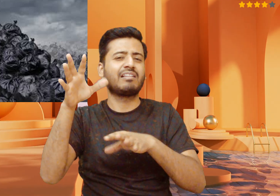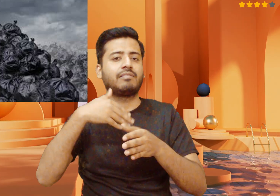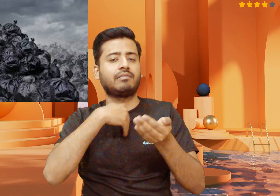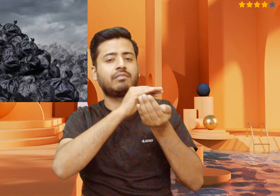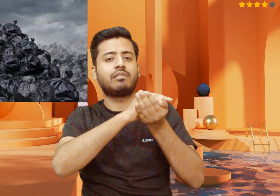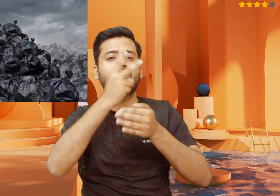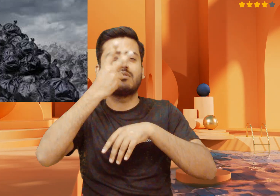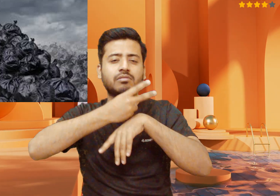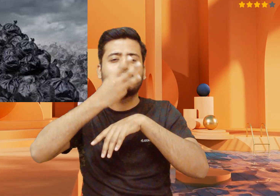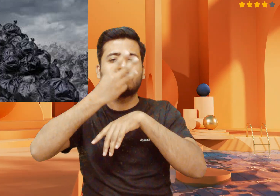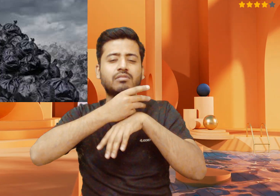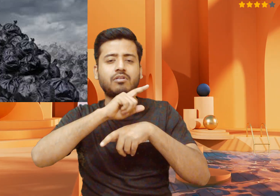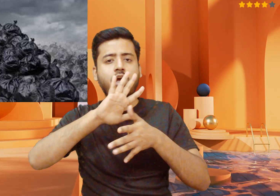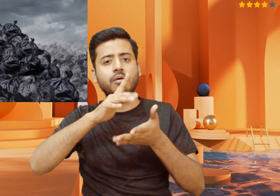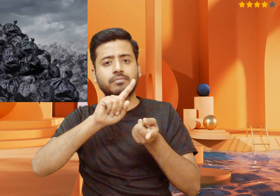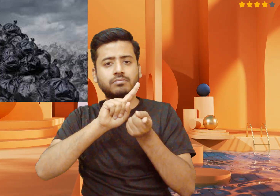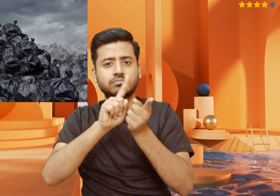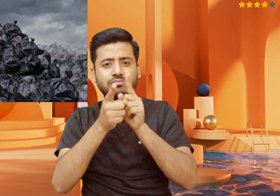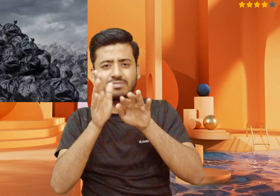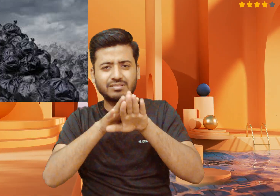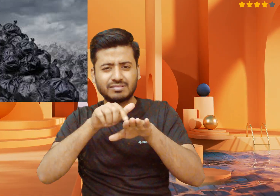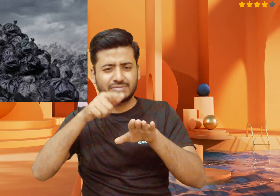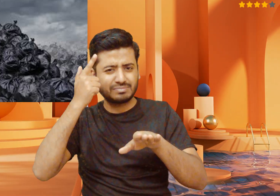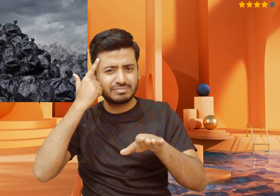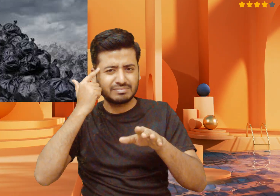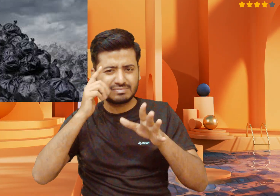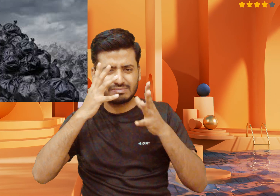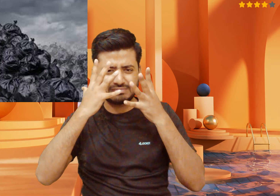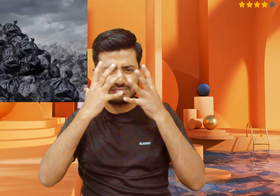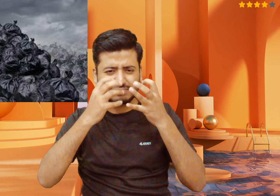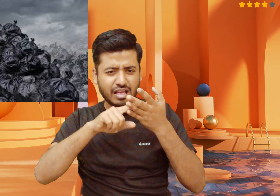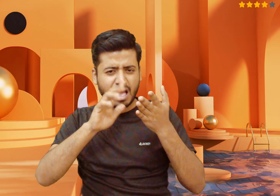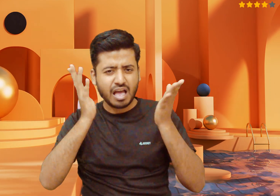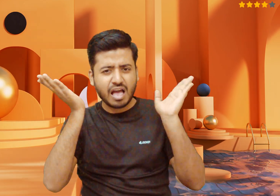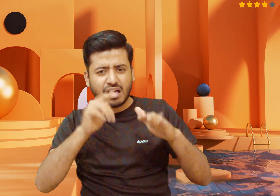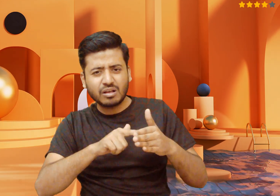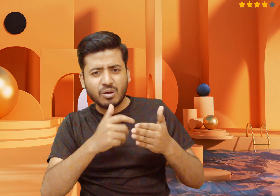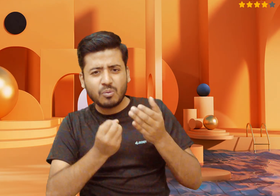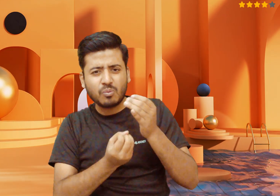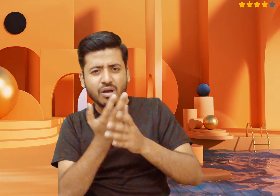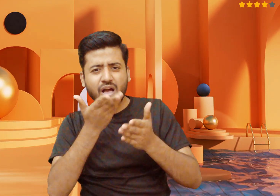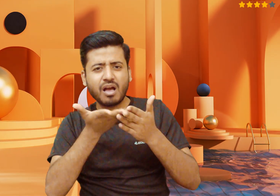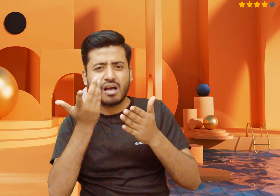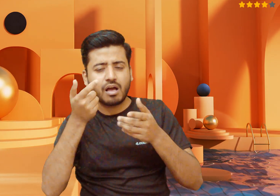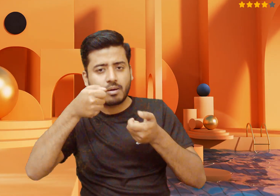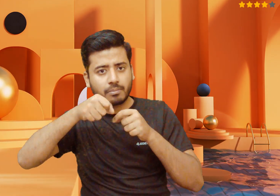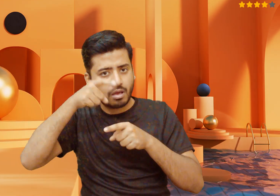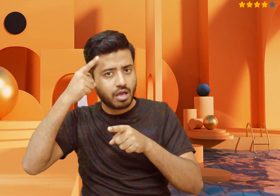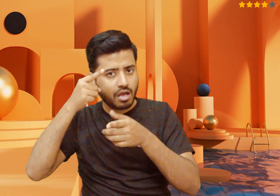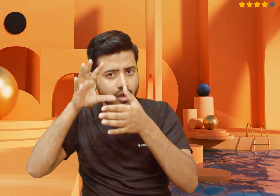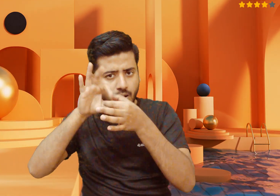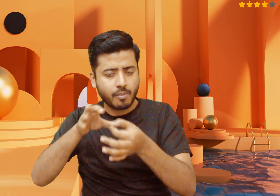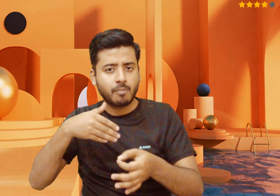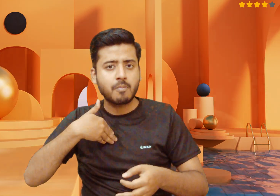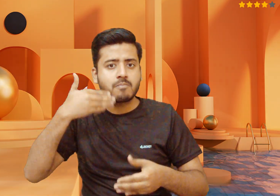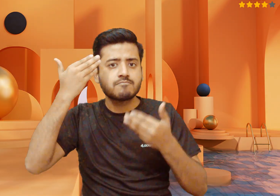Birds may use plastic bags for nesting, which can harm their eggs and chicks. Environmental impacts. Decomposition.